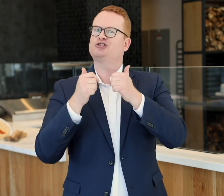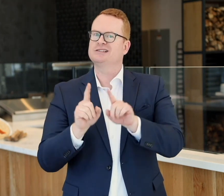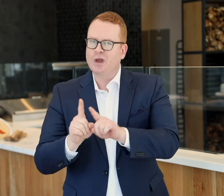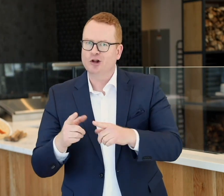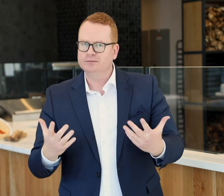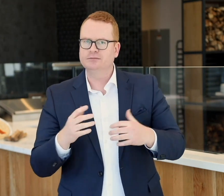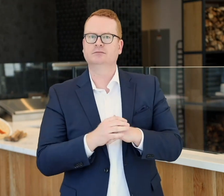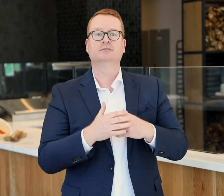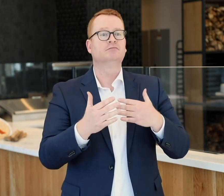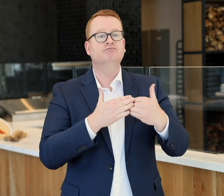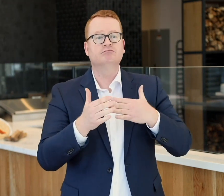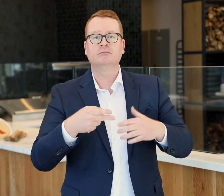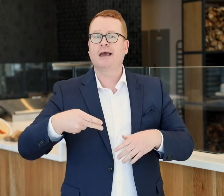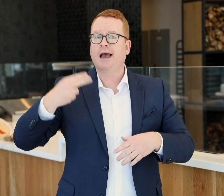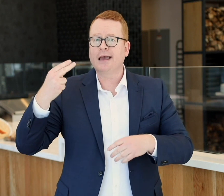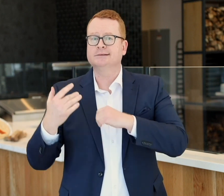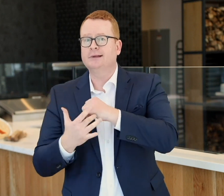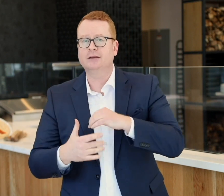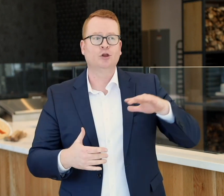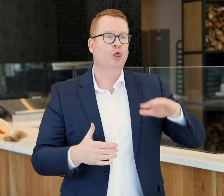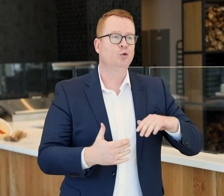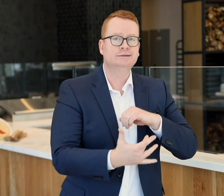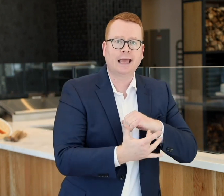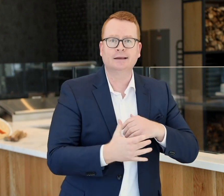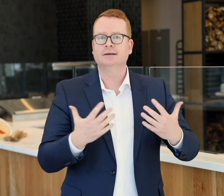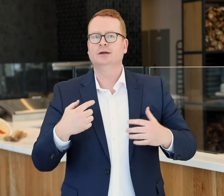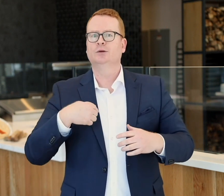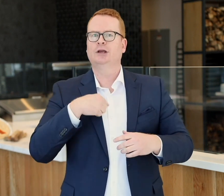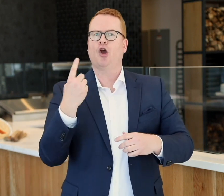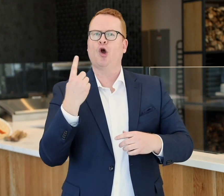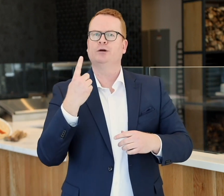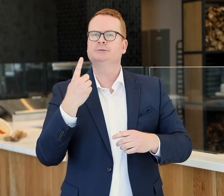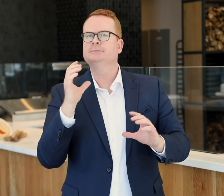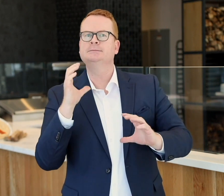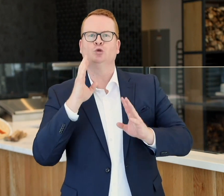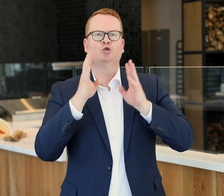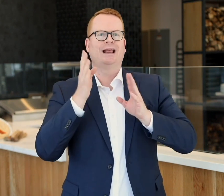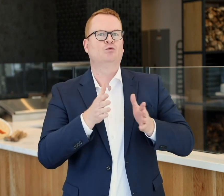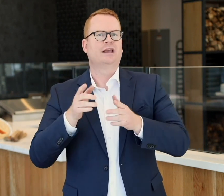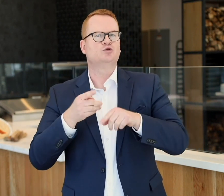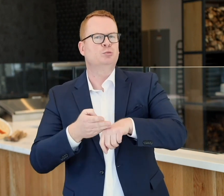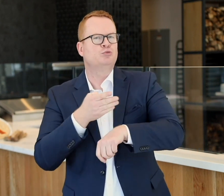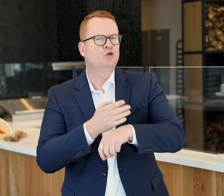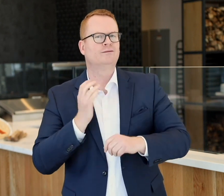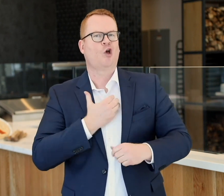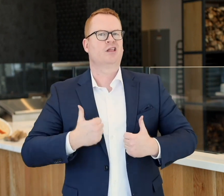challenges. Whether high tech or low tech, we find creative ways to improve our lifestyle and